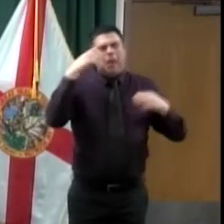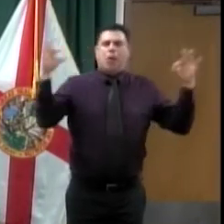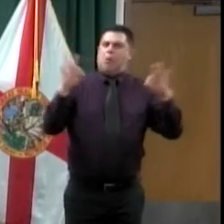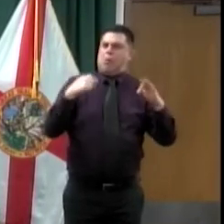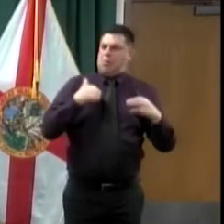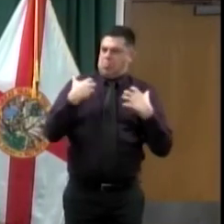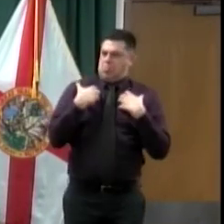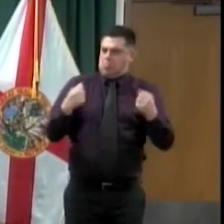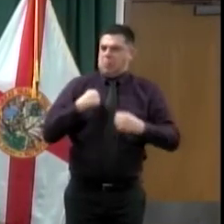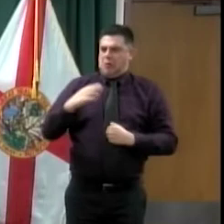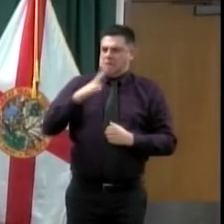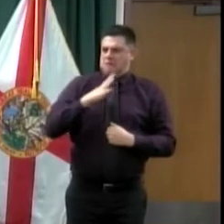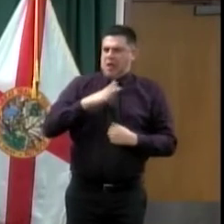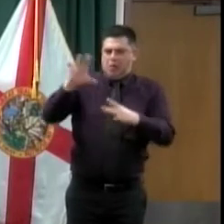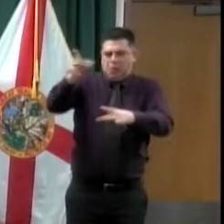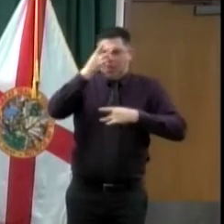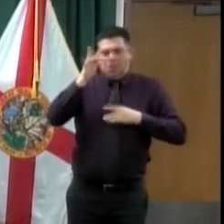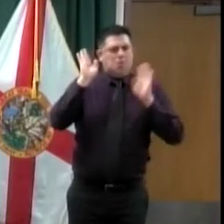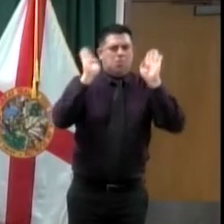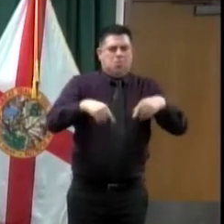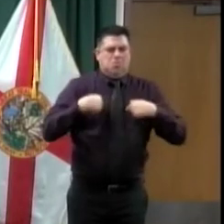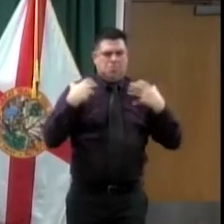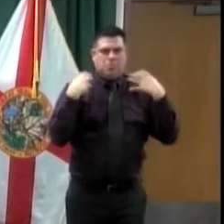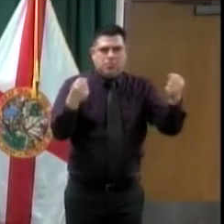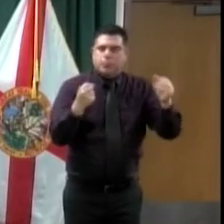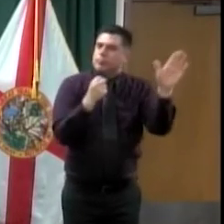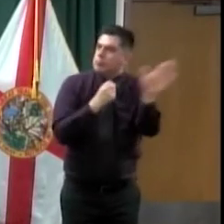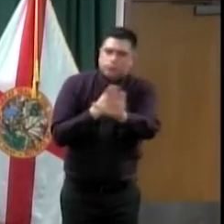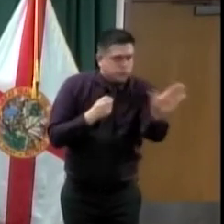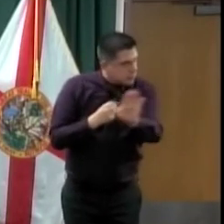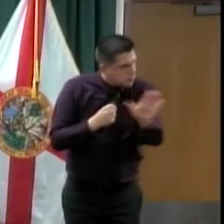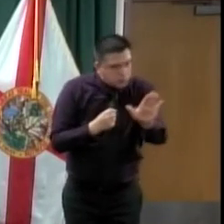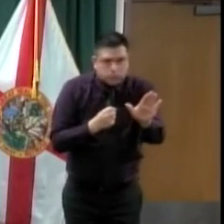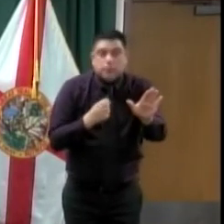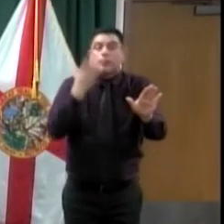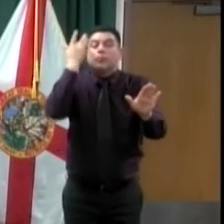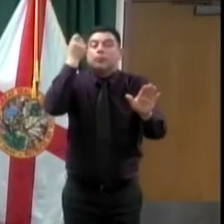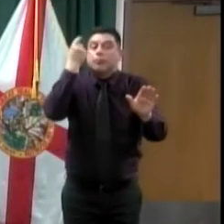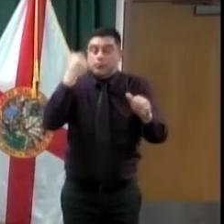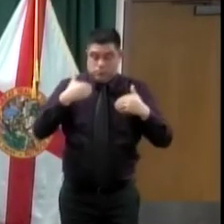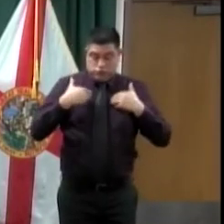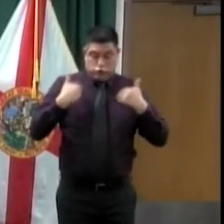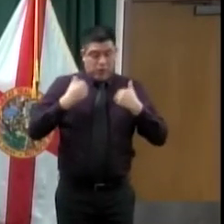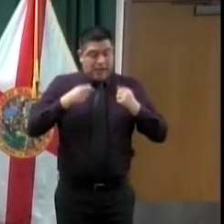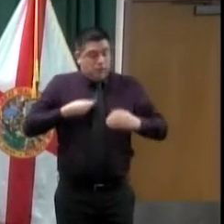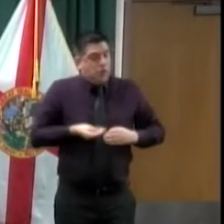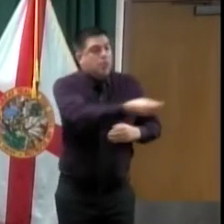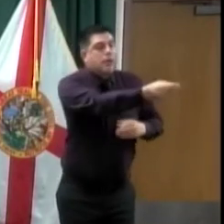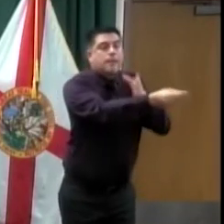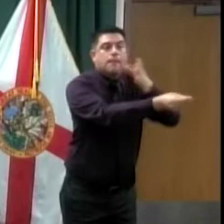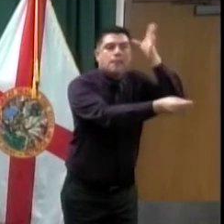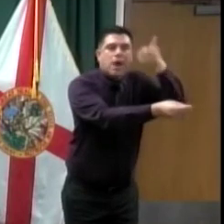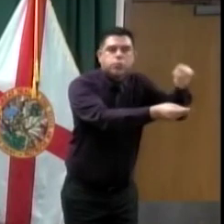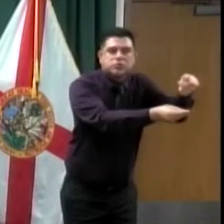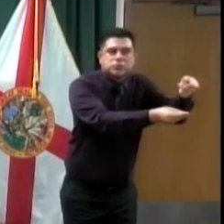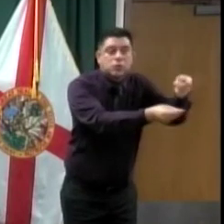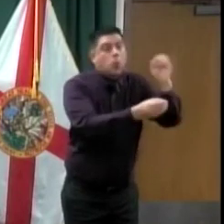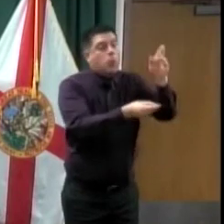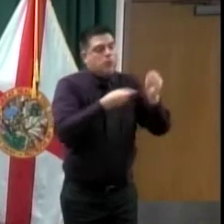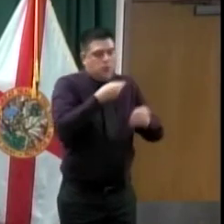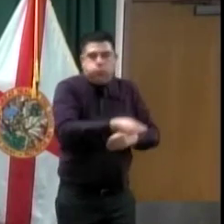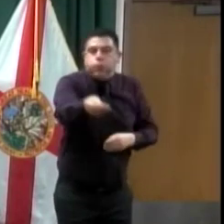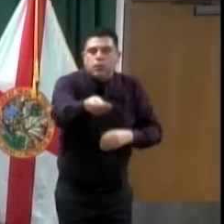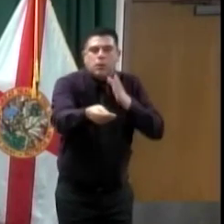Publix, it affects the person down the street that you come in contact with, and those people could die, and we want to save those people. But, yeah,